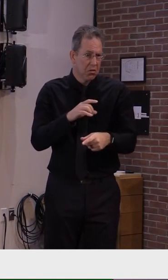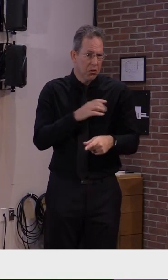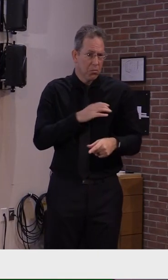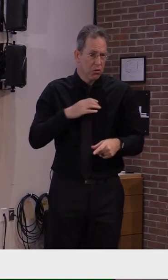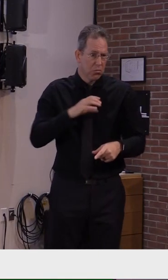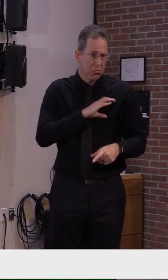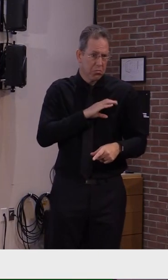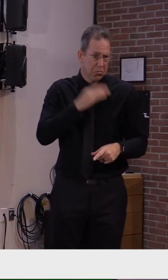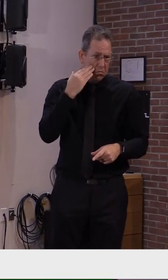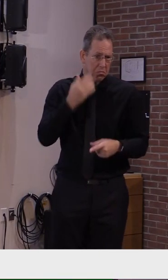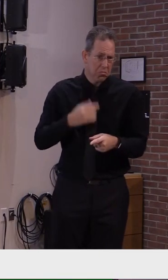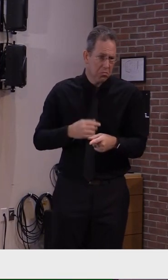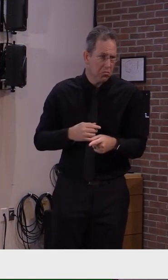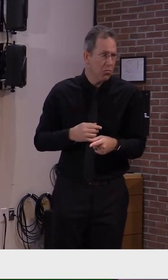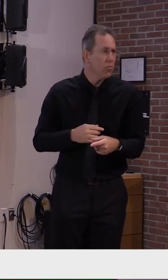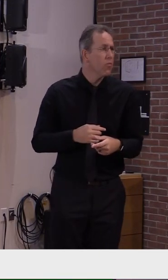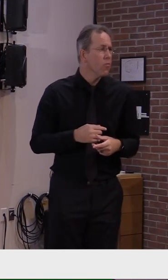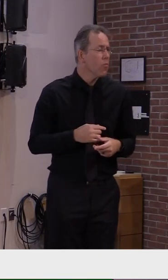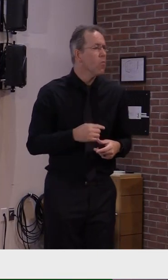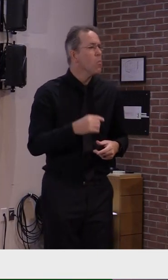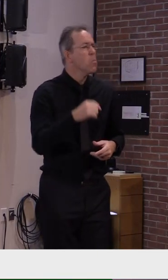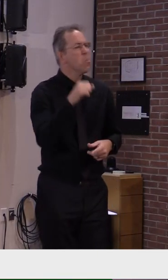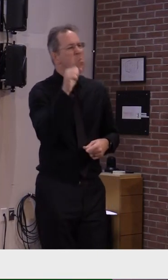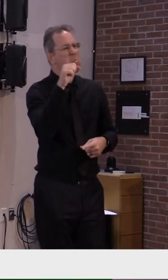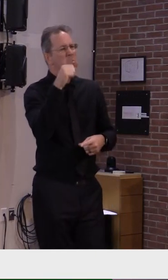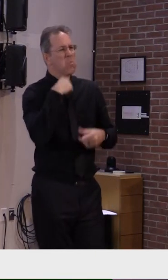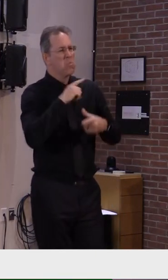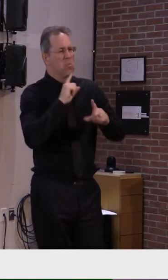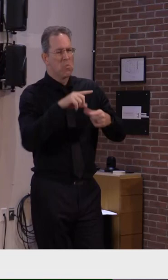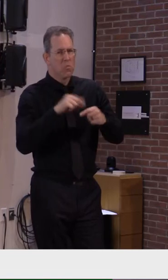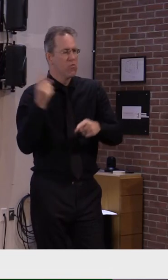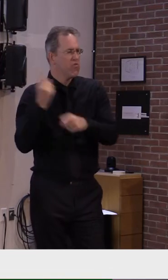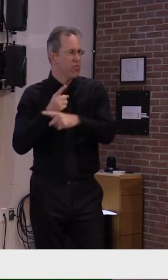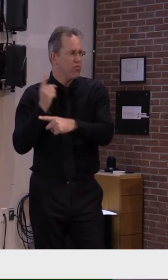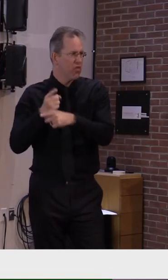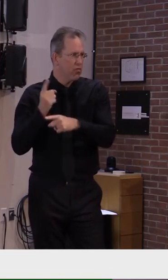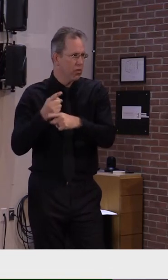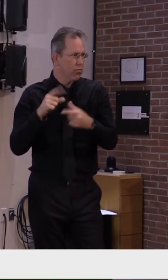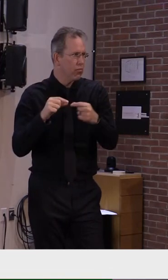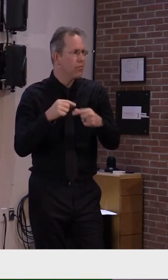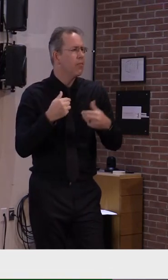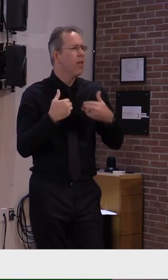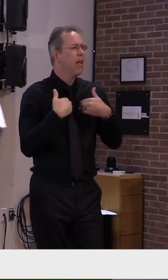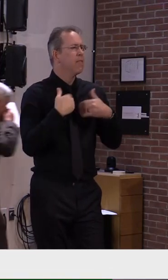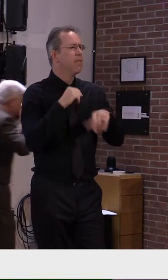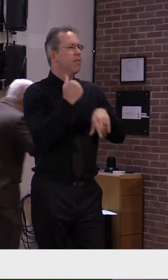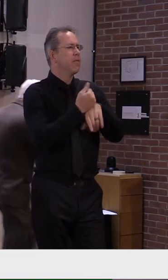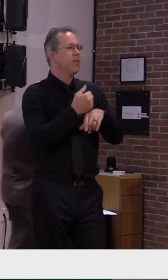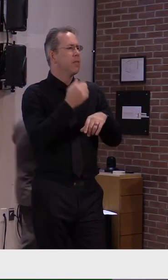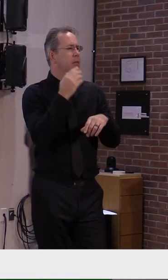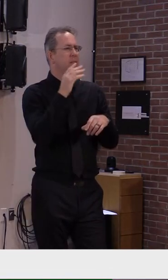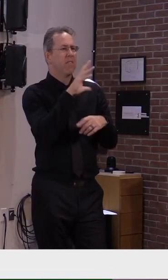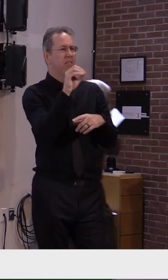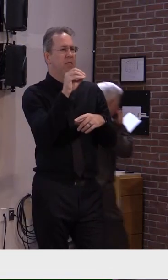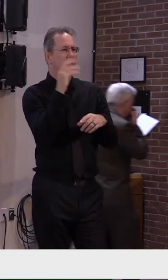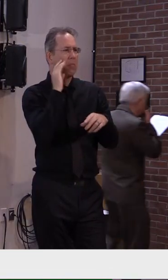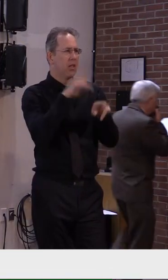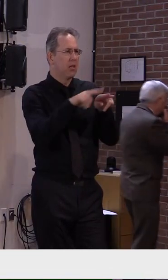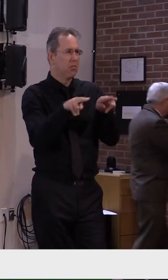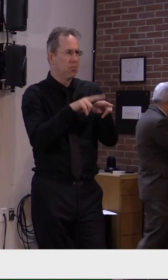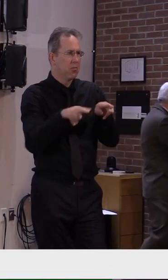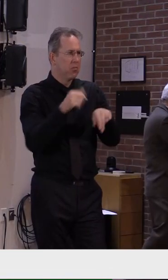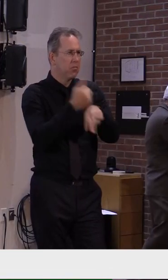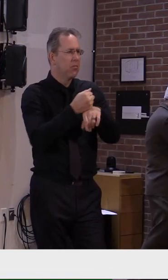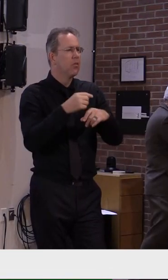I do. Thanks, Secretary Smith. That's correct. 50 beds are deployed now. The original plan was with regards to deploy an additional